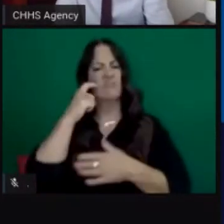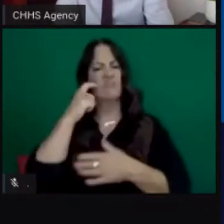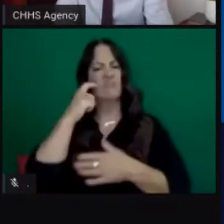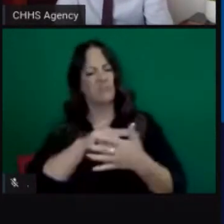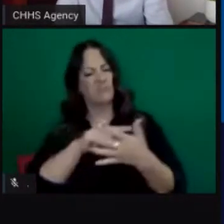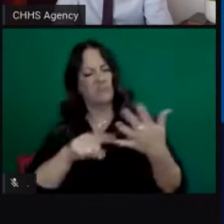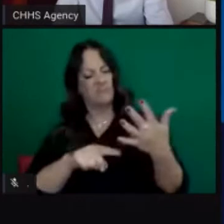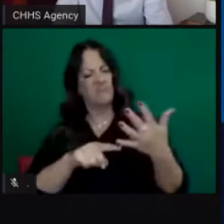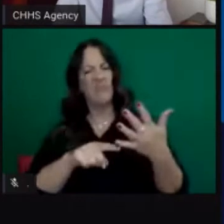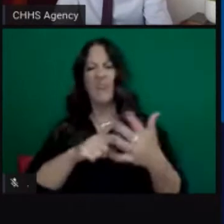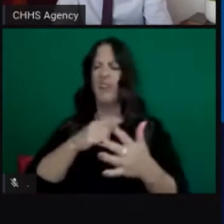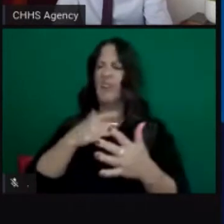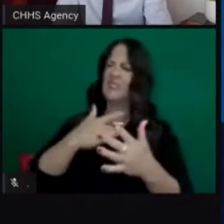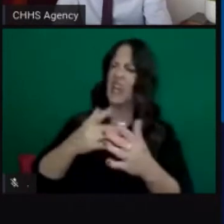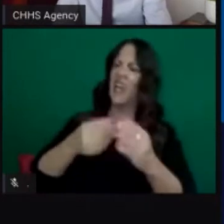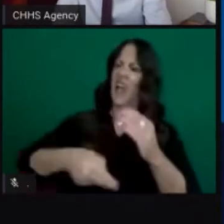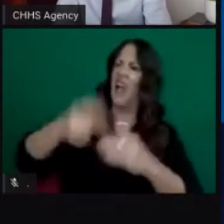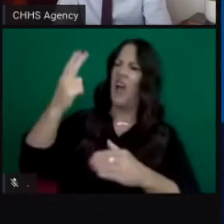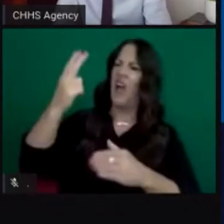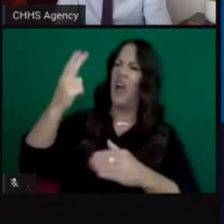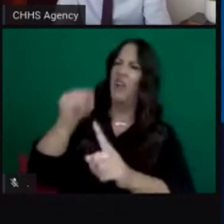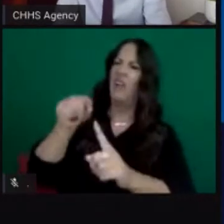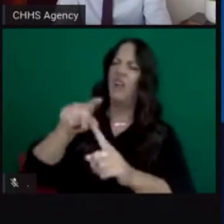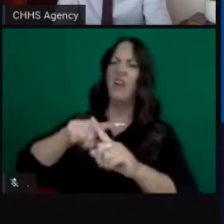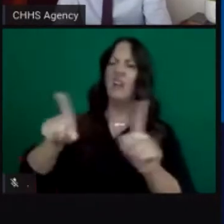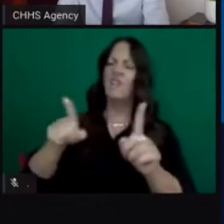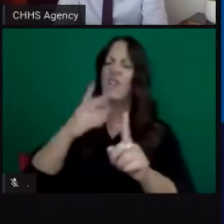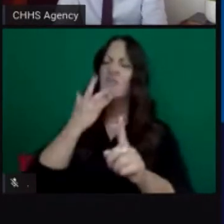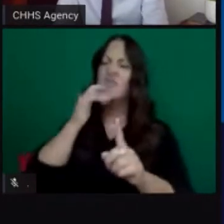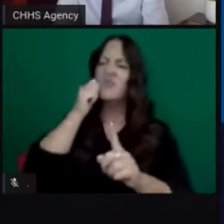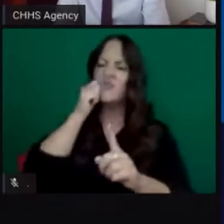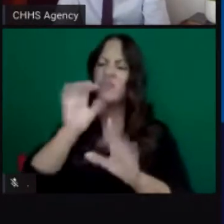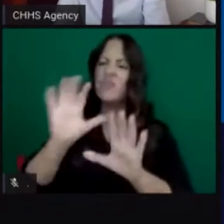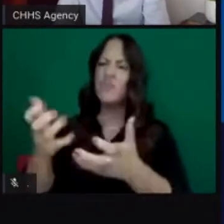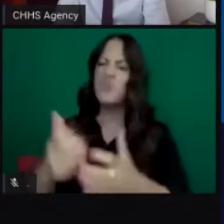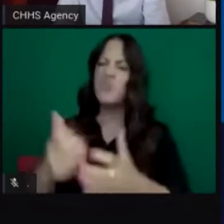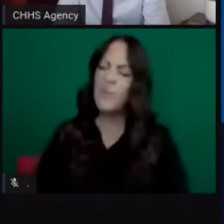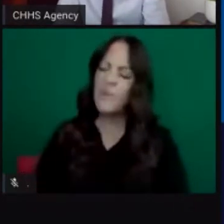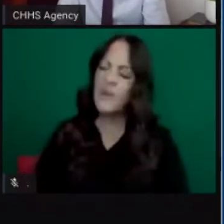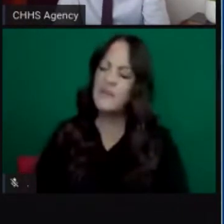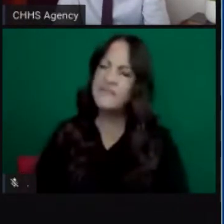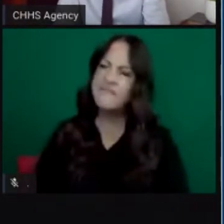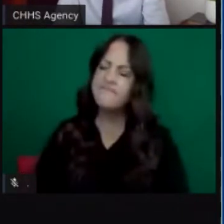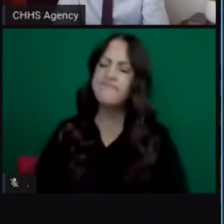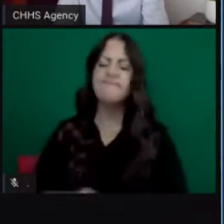prevalence among different racial groups uh as a whole